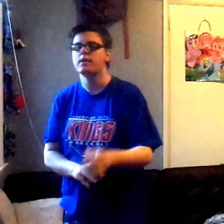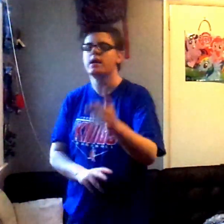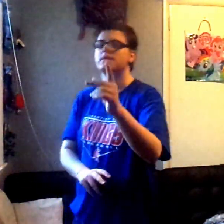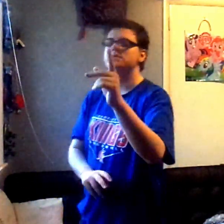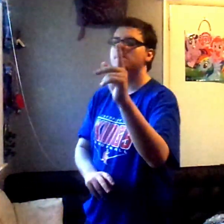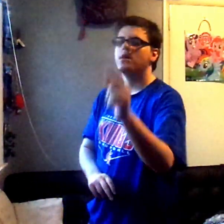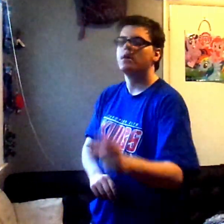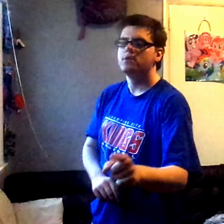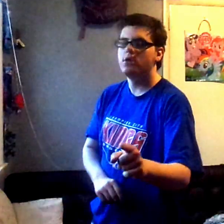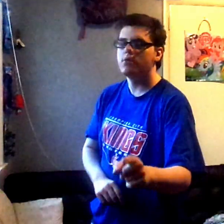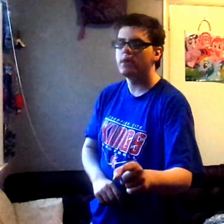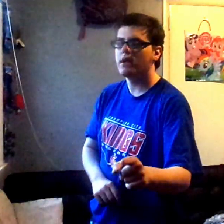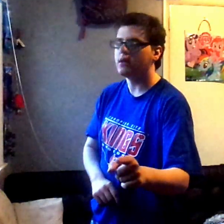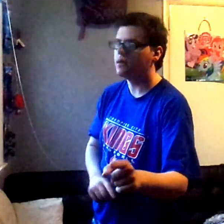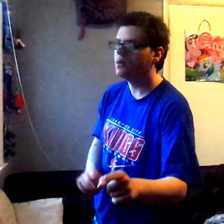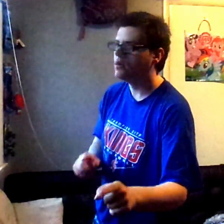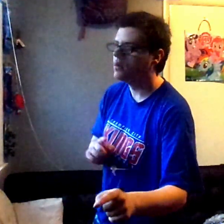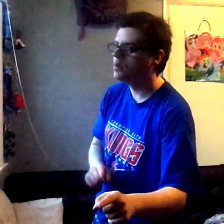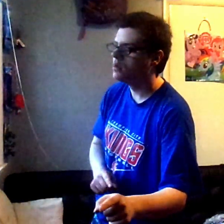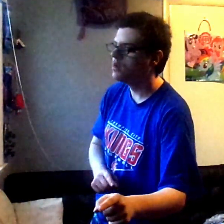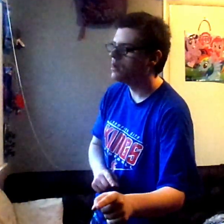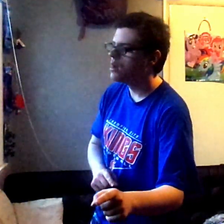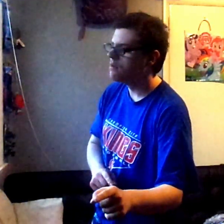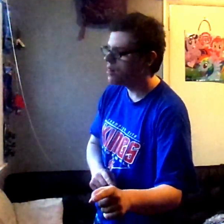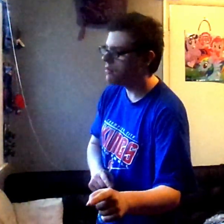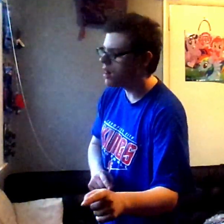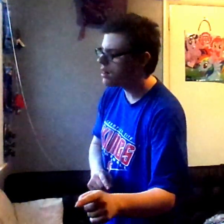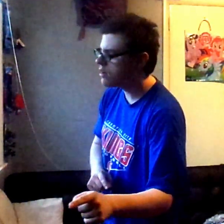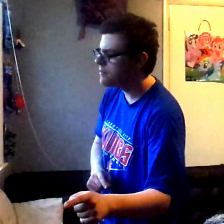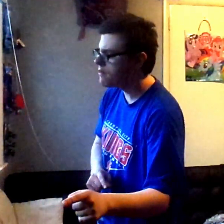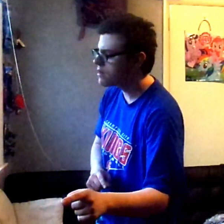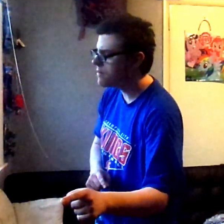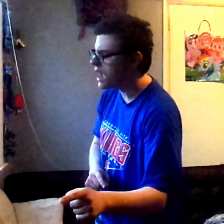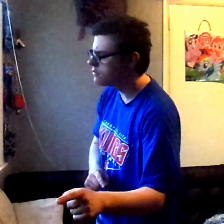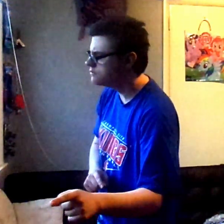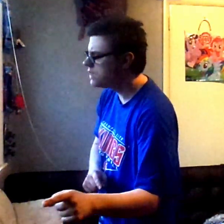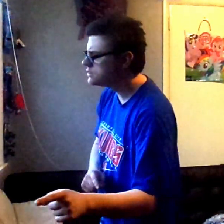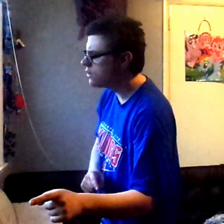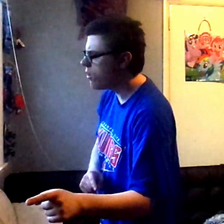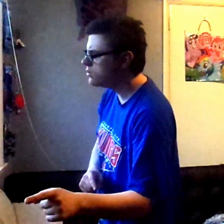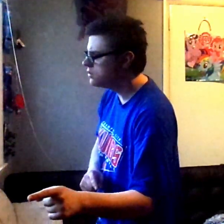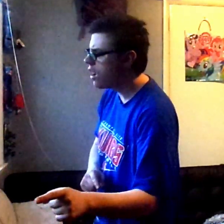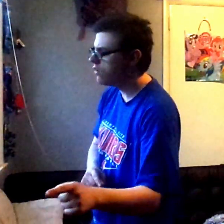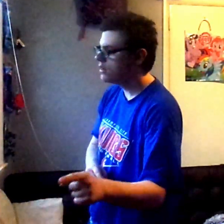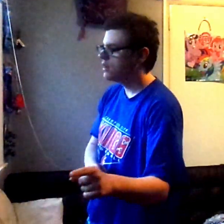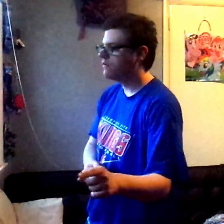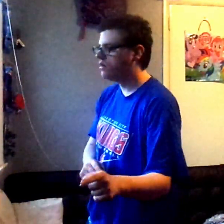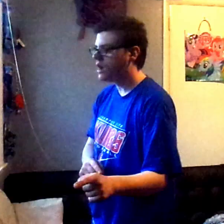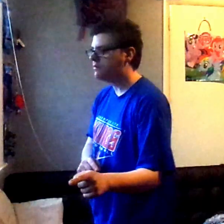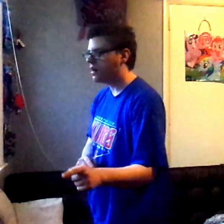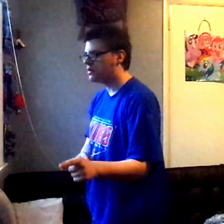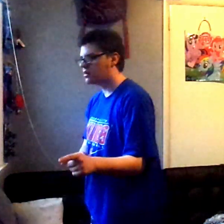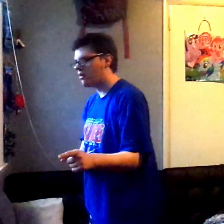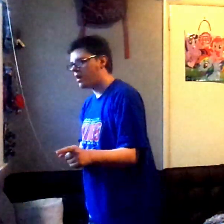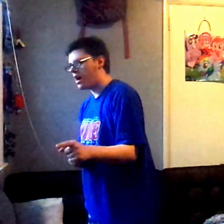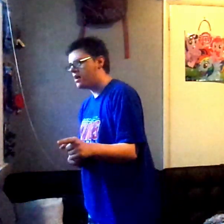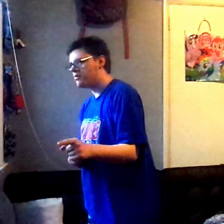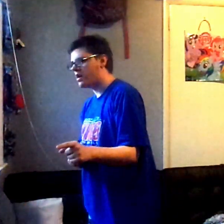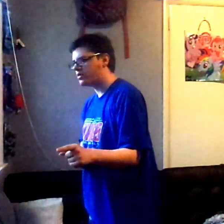iCarly will be able to come back, yes or no, full-time on Nickelodeon. I do not think